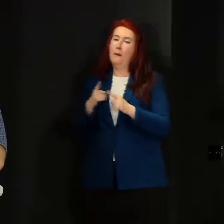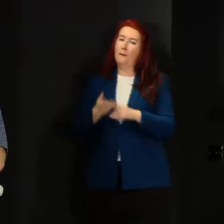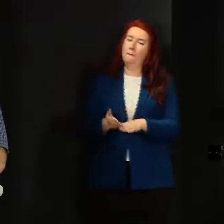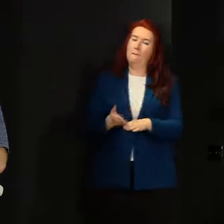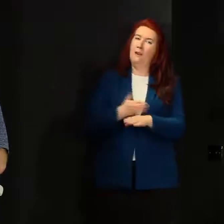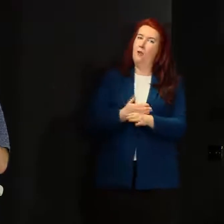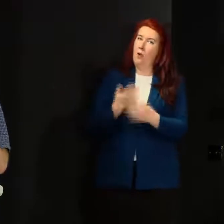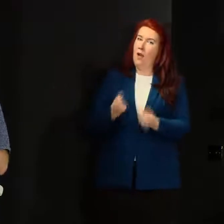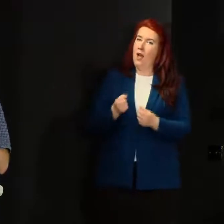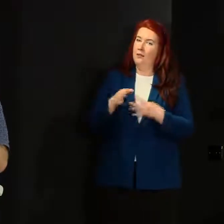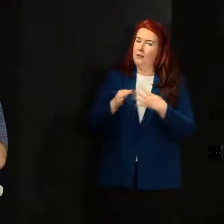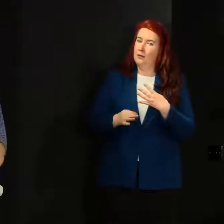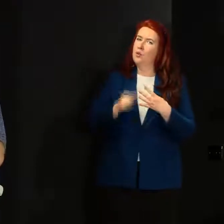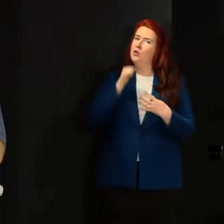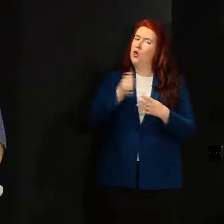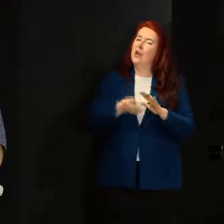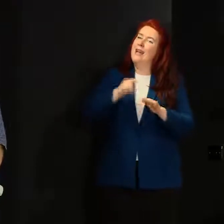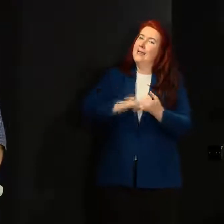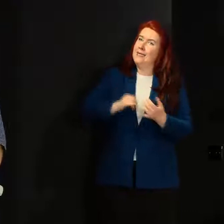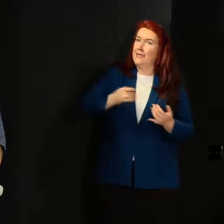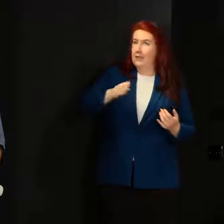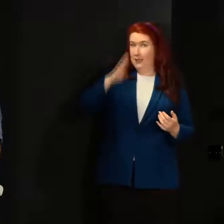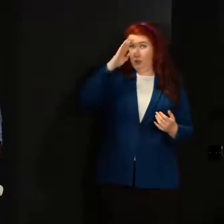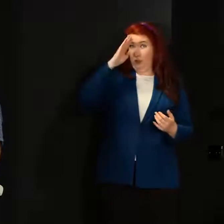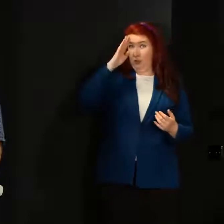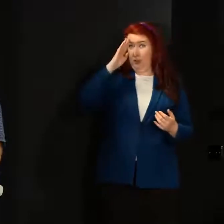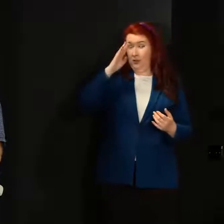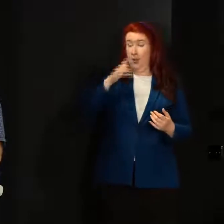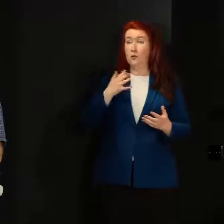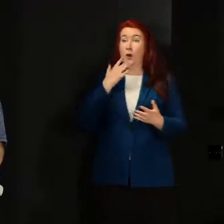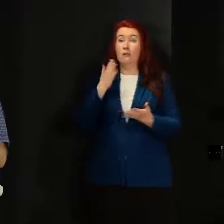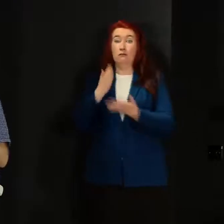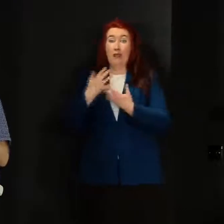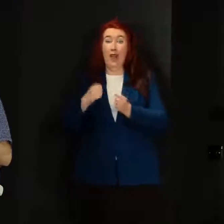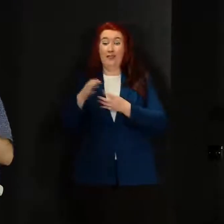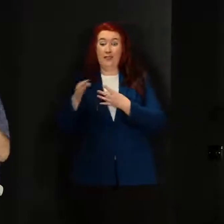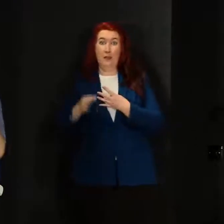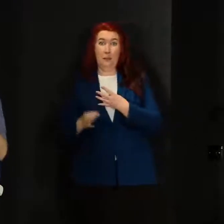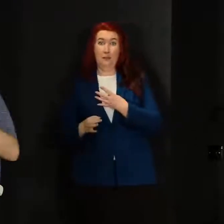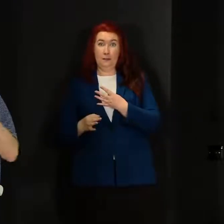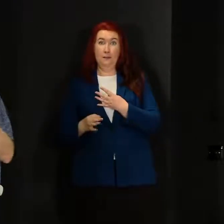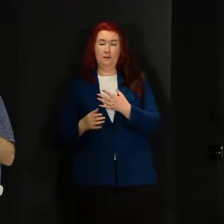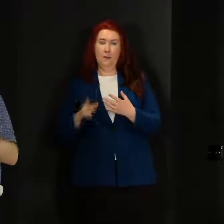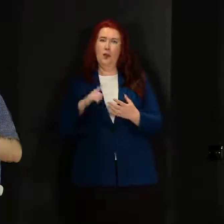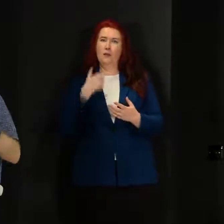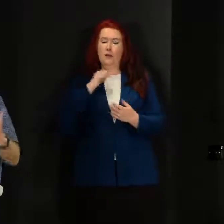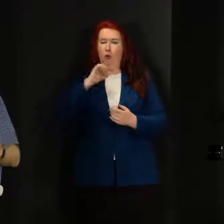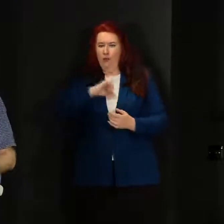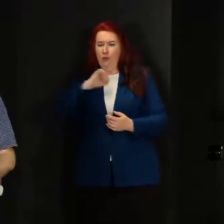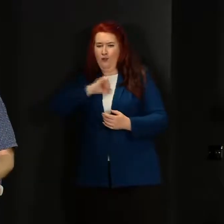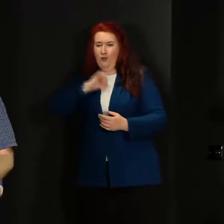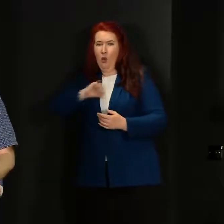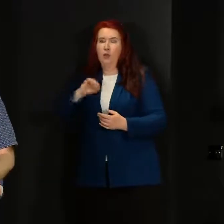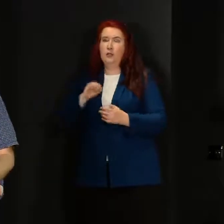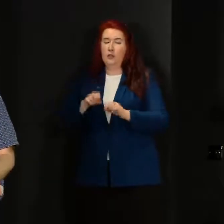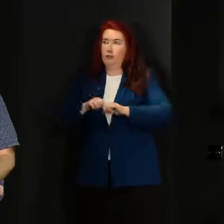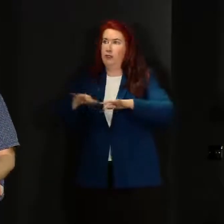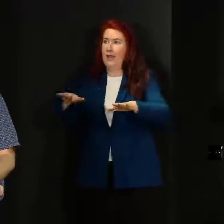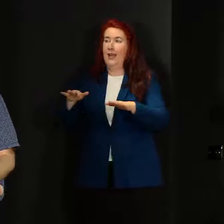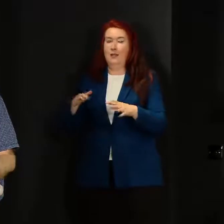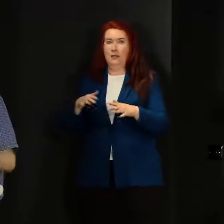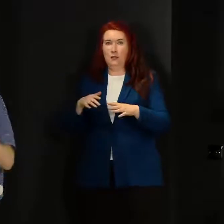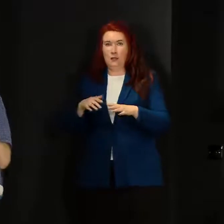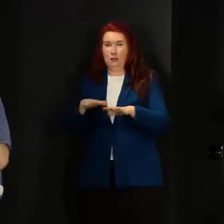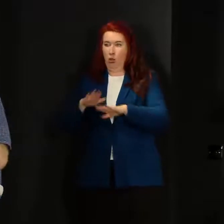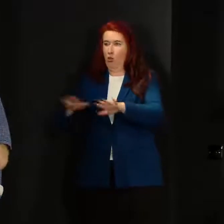is not as dangerous as the symptomatic phase that that makes sense because people are coughing and spluttering and spreading the virus onto